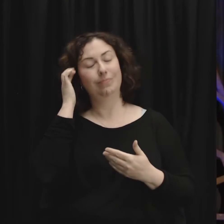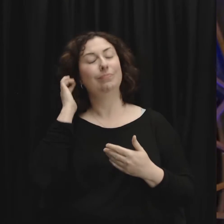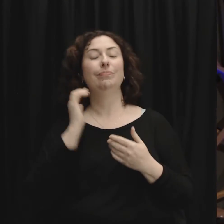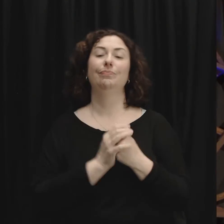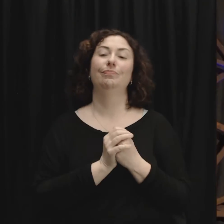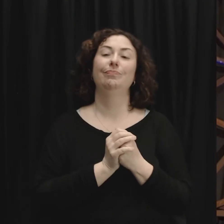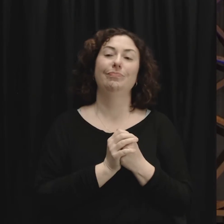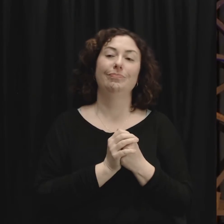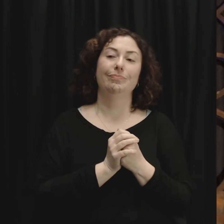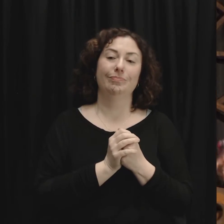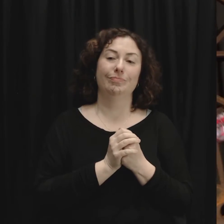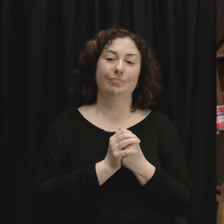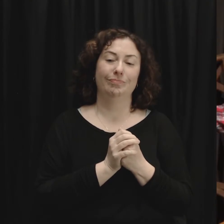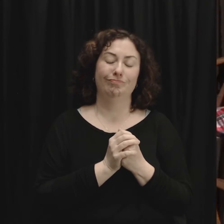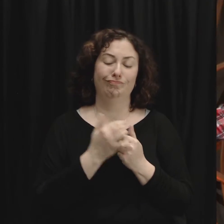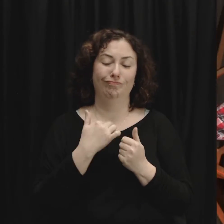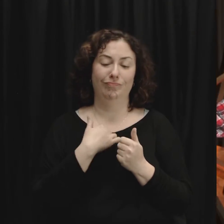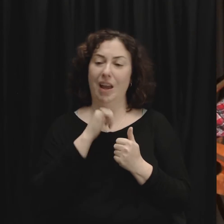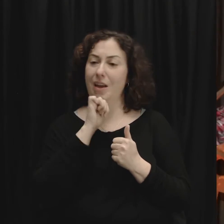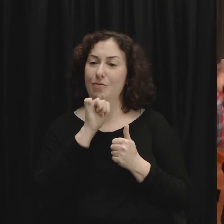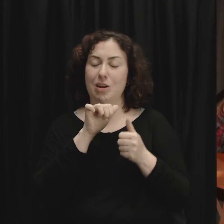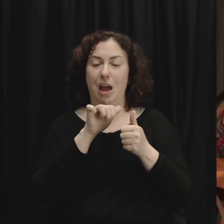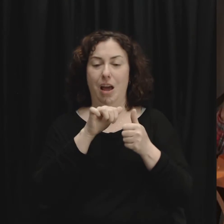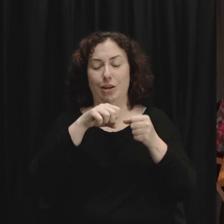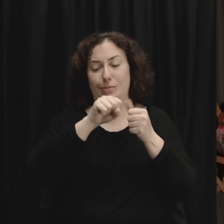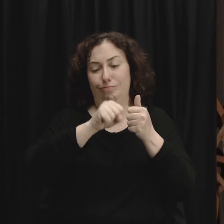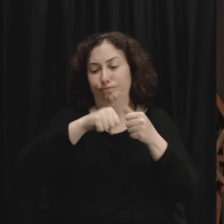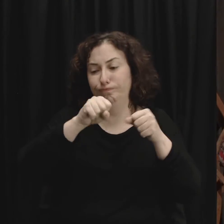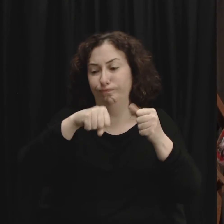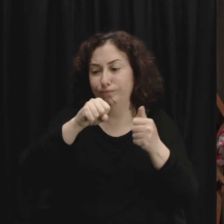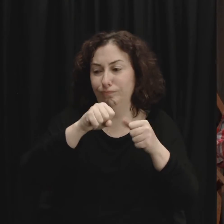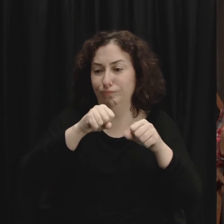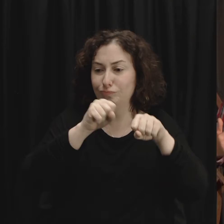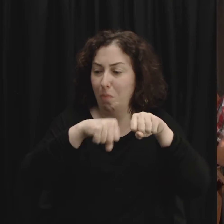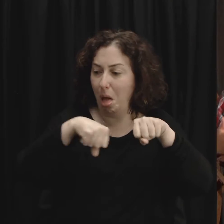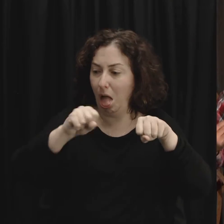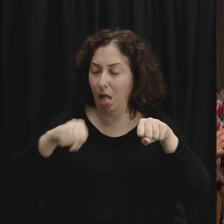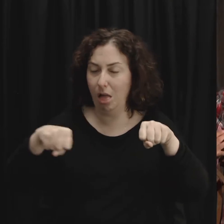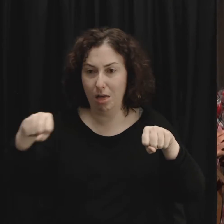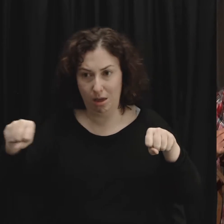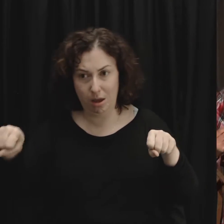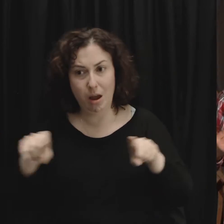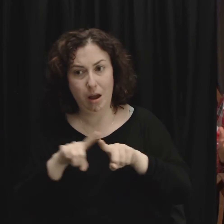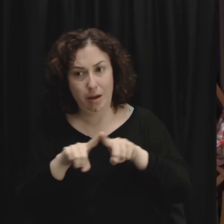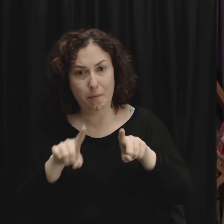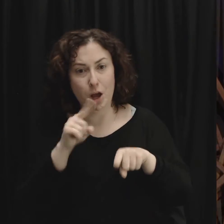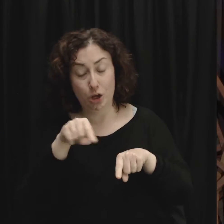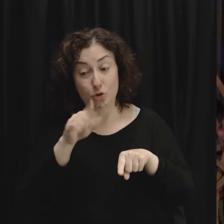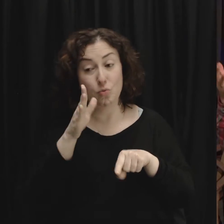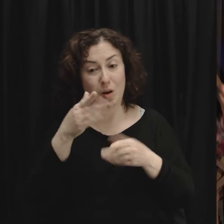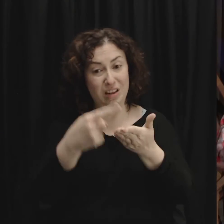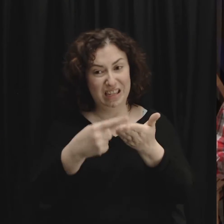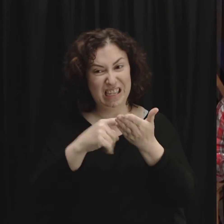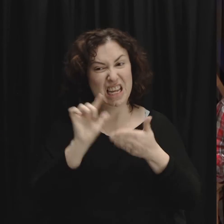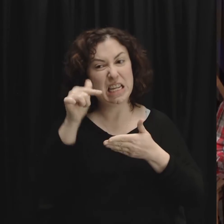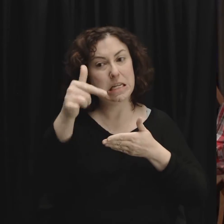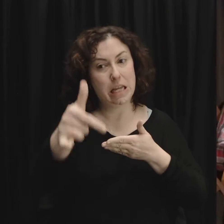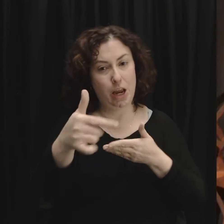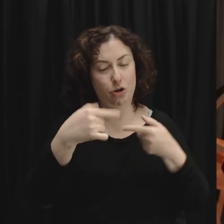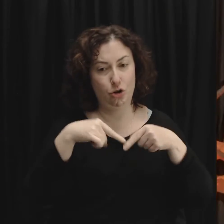groups we'll spend more time talking about these practical skills in relationships. But you'll notice just I'm giving you a couple practical